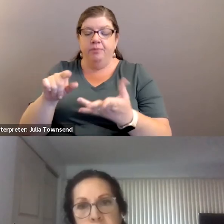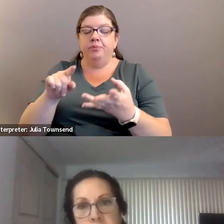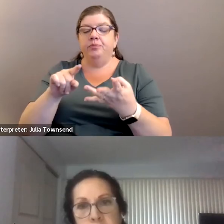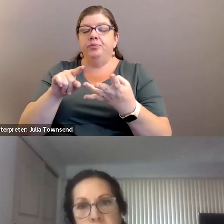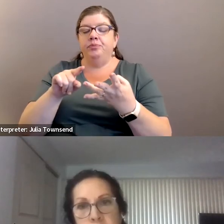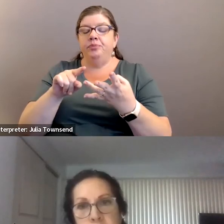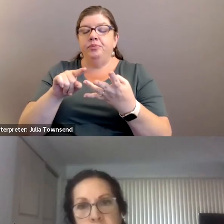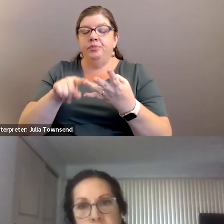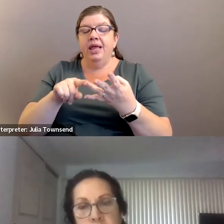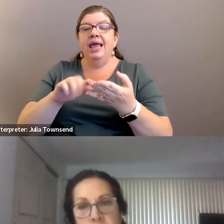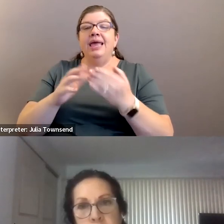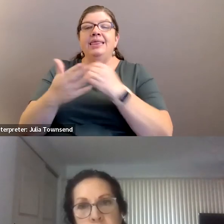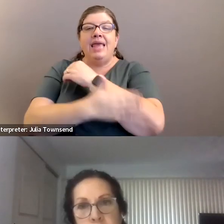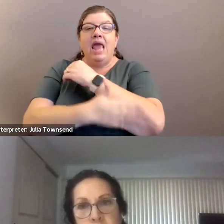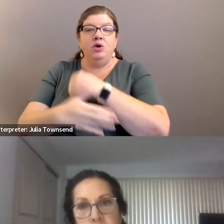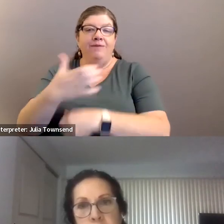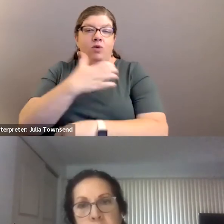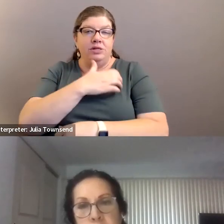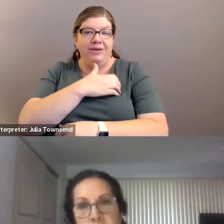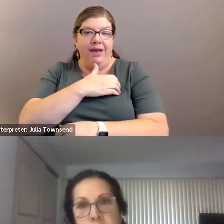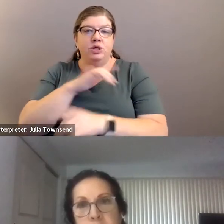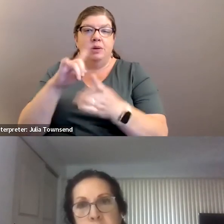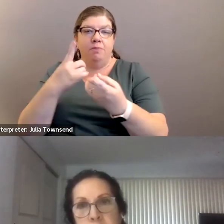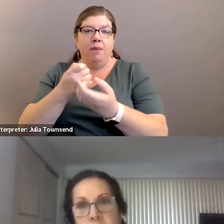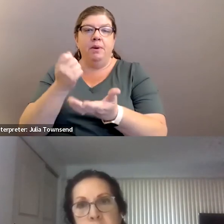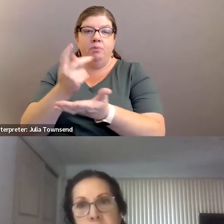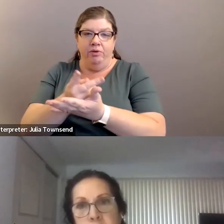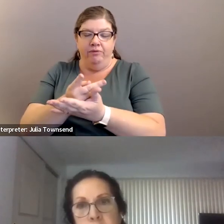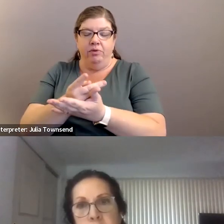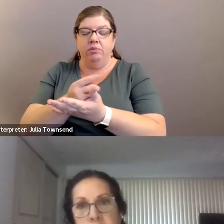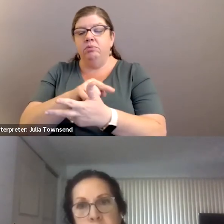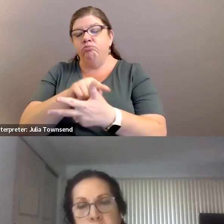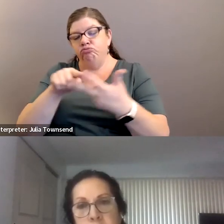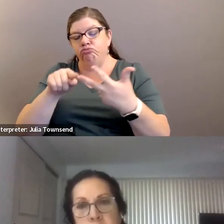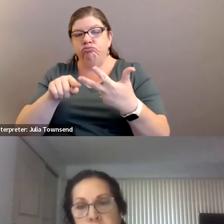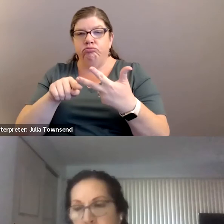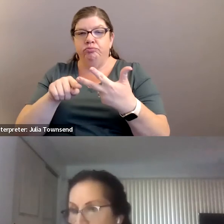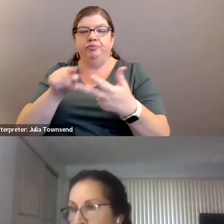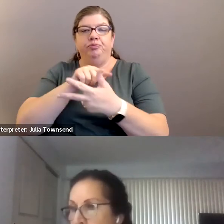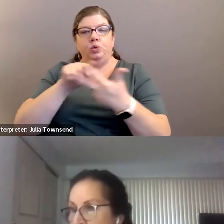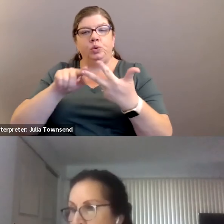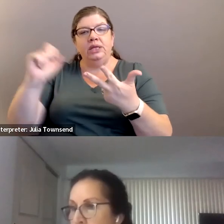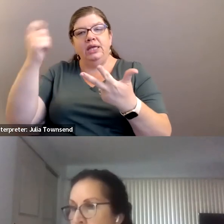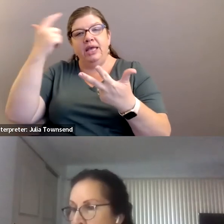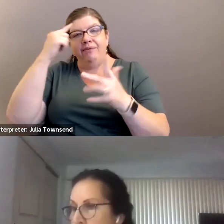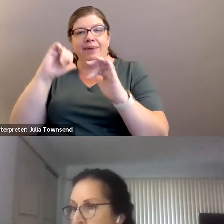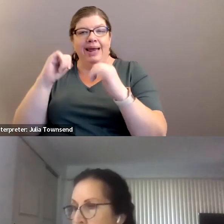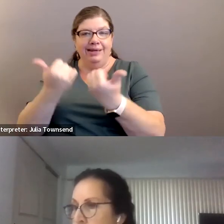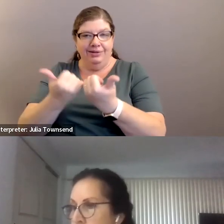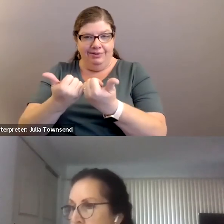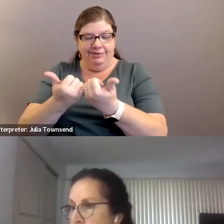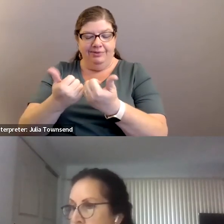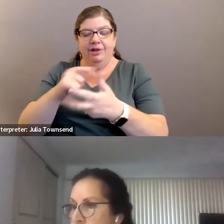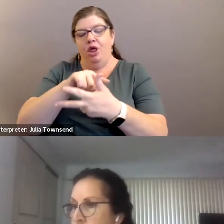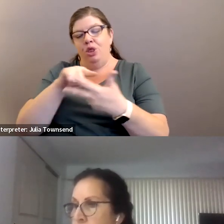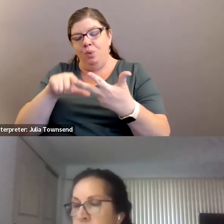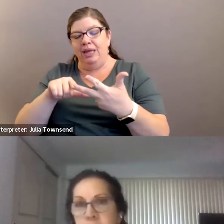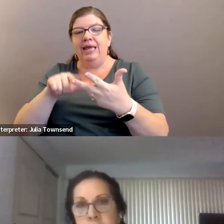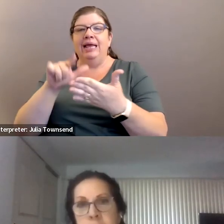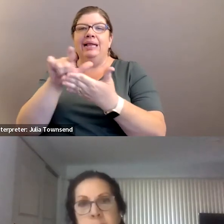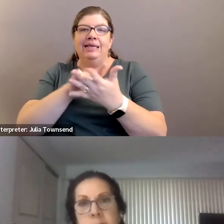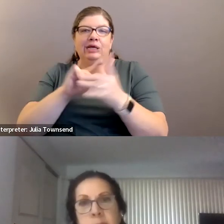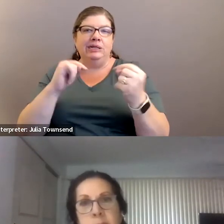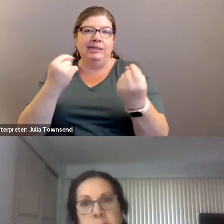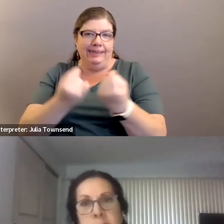followed by the county for the sheriff's department approval as you know this involved three and three government agencies three legal uh